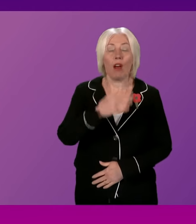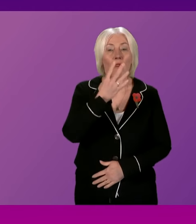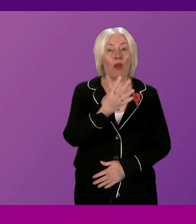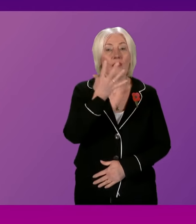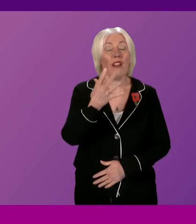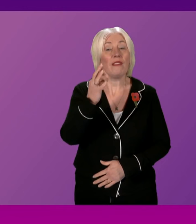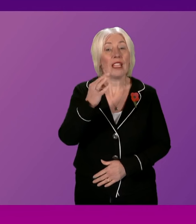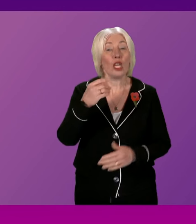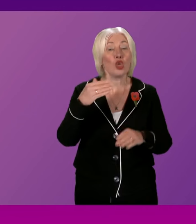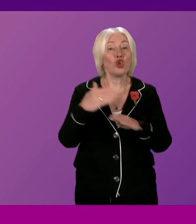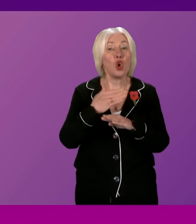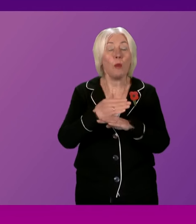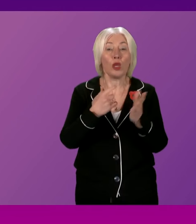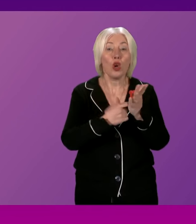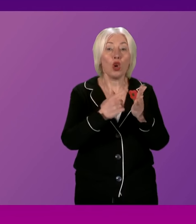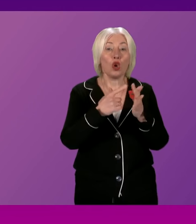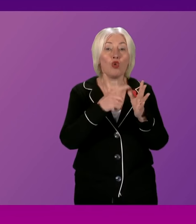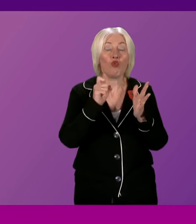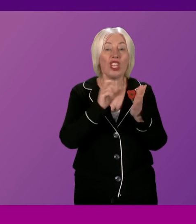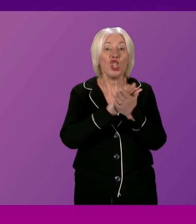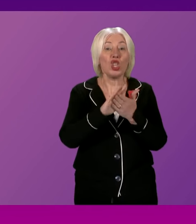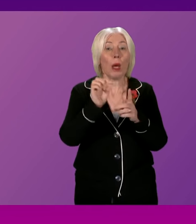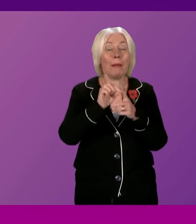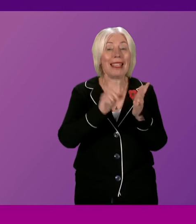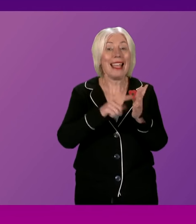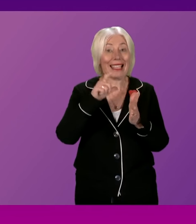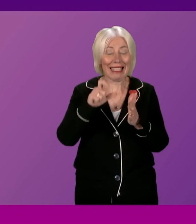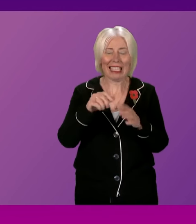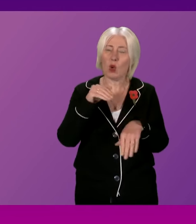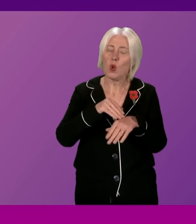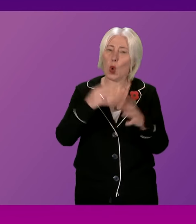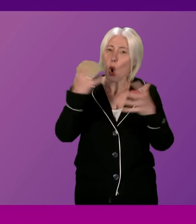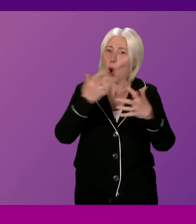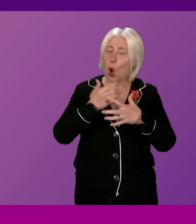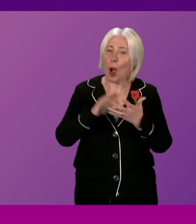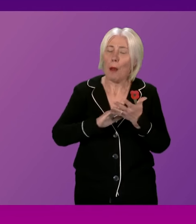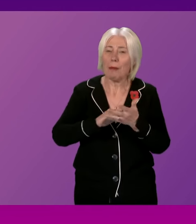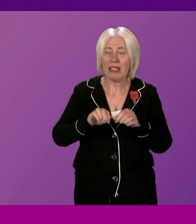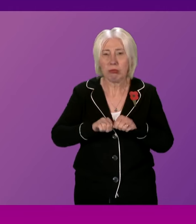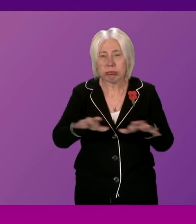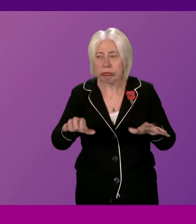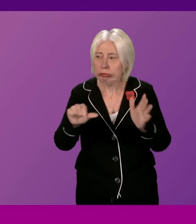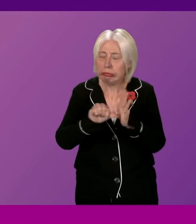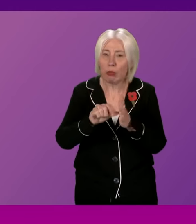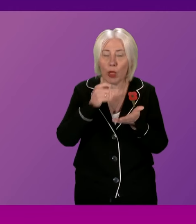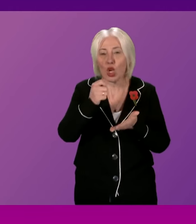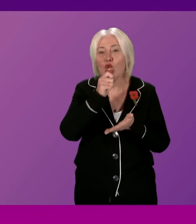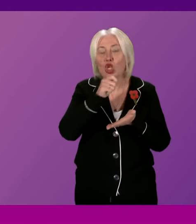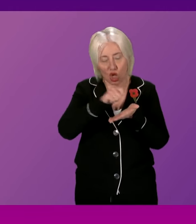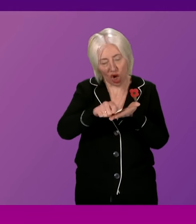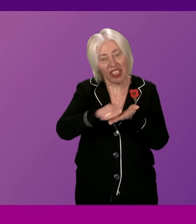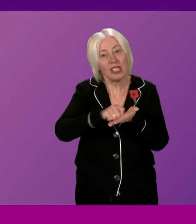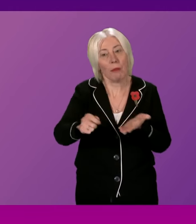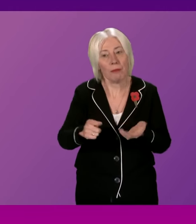jobs being cut at Reach PLC is deeply concerning and speaks to a wider issue of resourcing and journalism. Does the First Minister